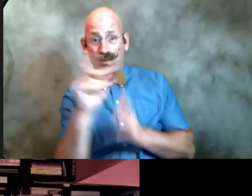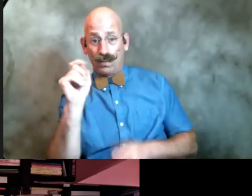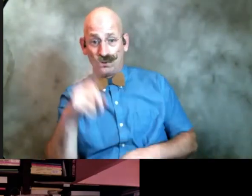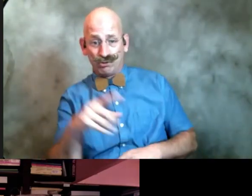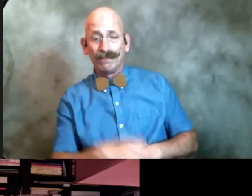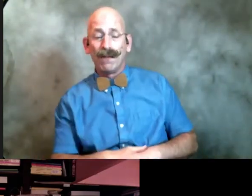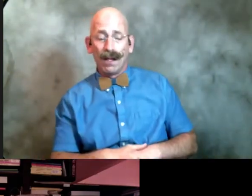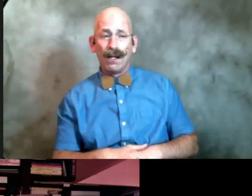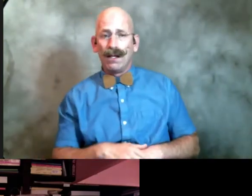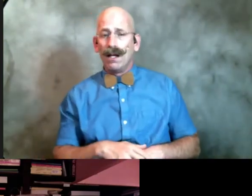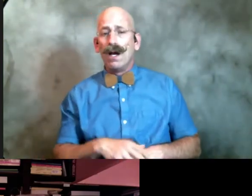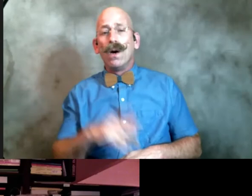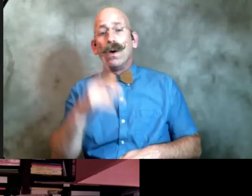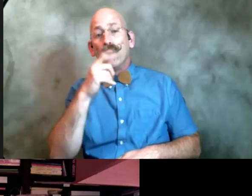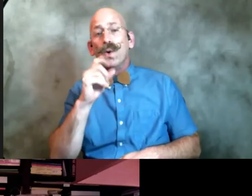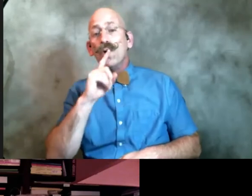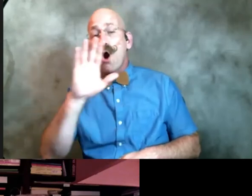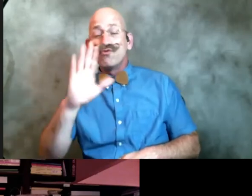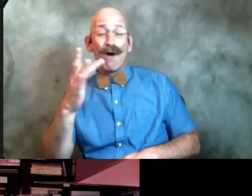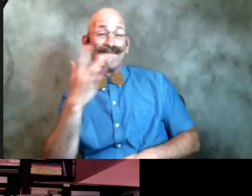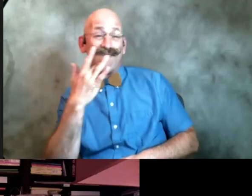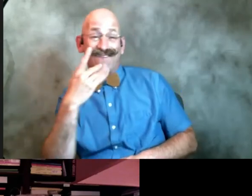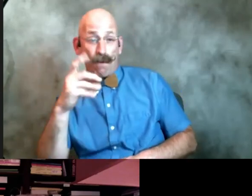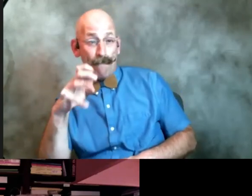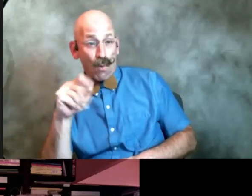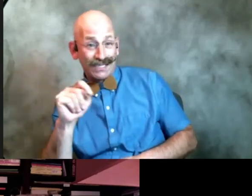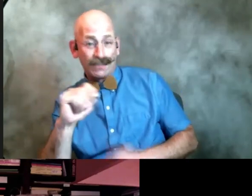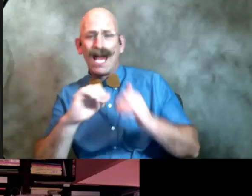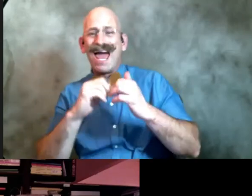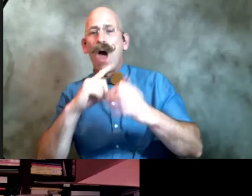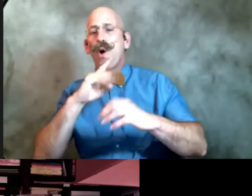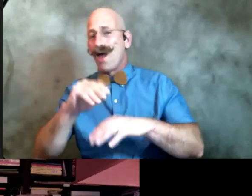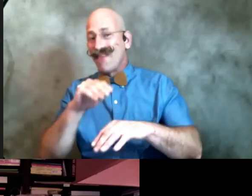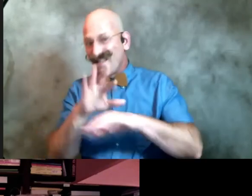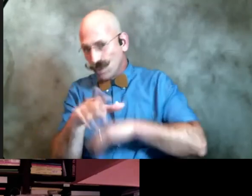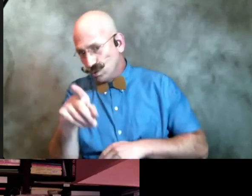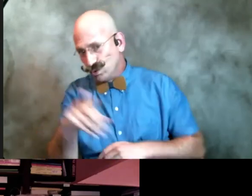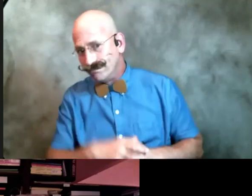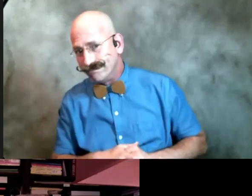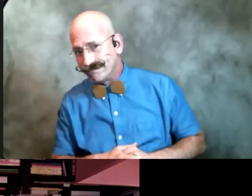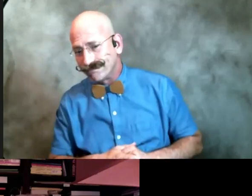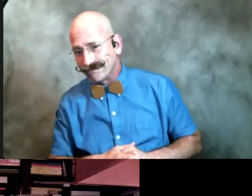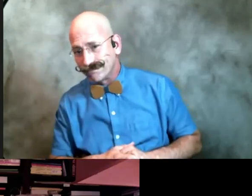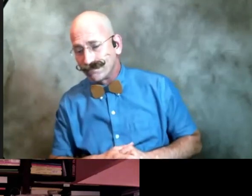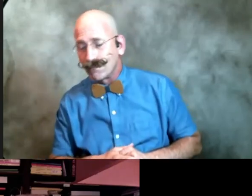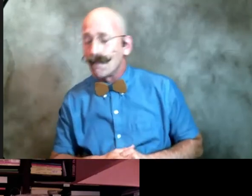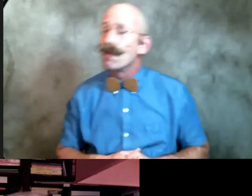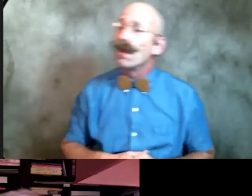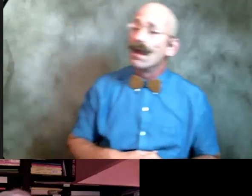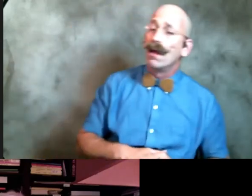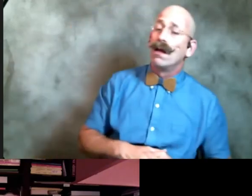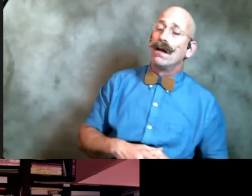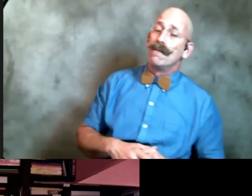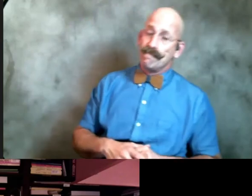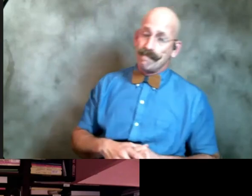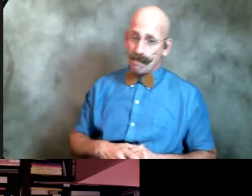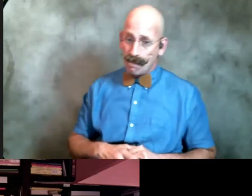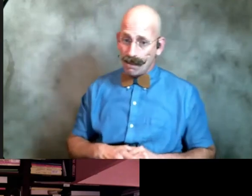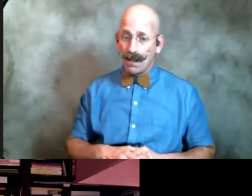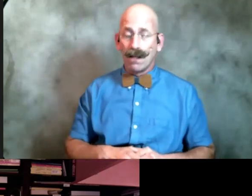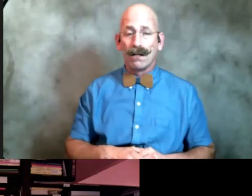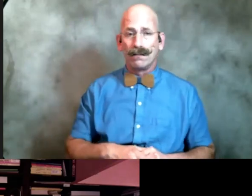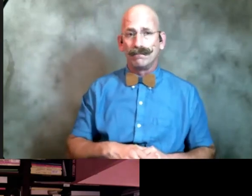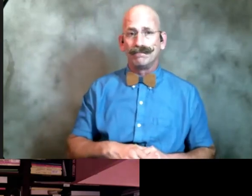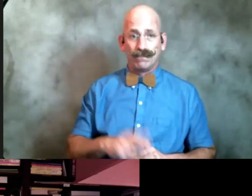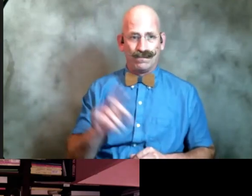you uh our bill turner um who are your favorite poets and how have they influenced you um i guess currently